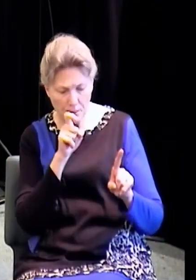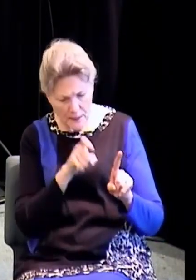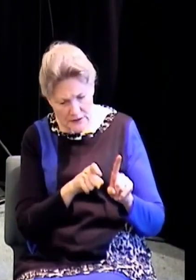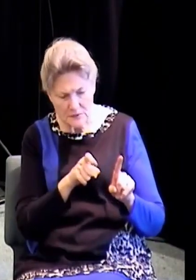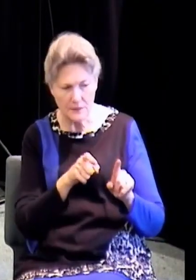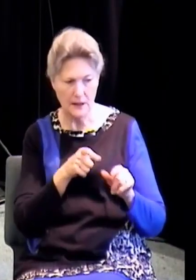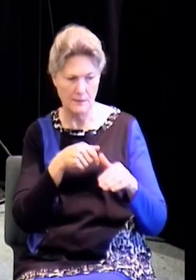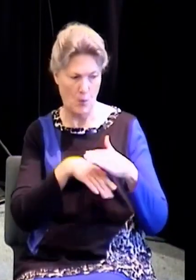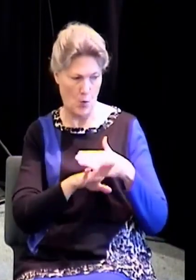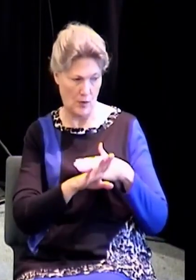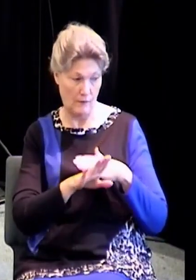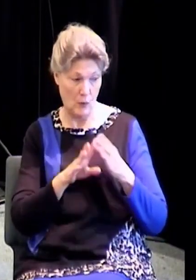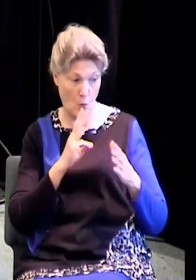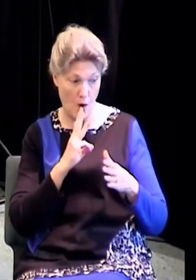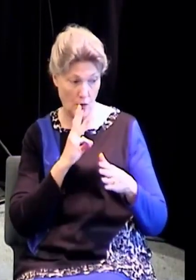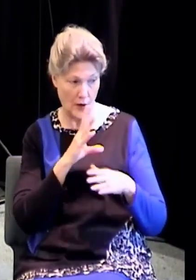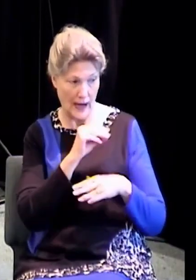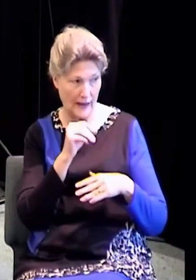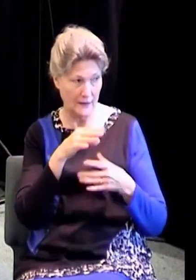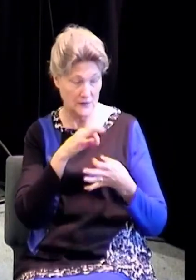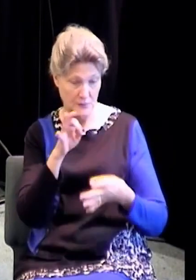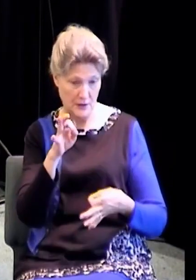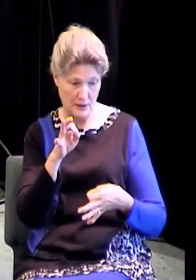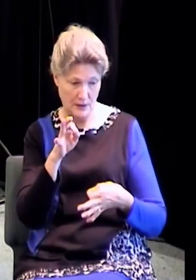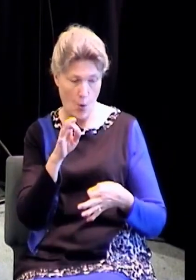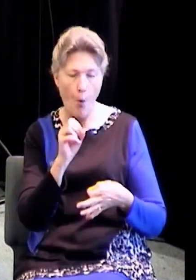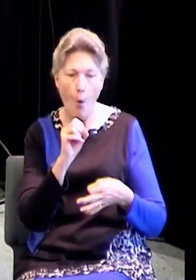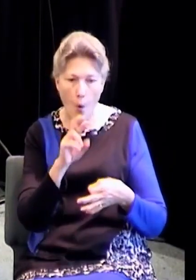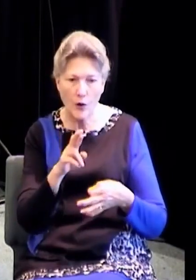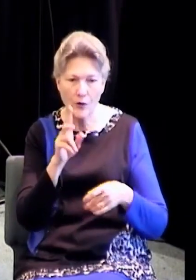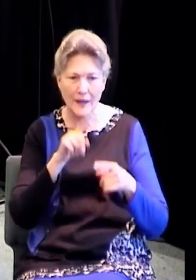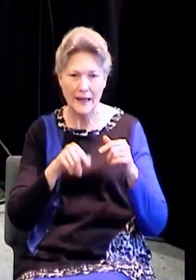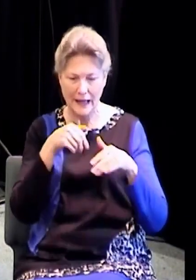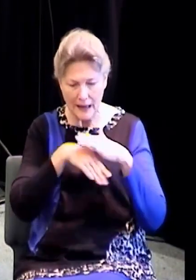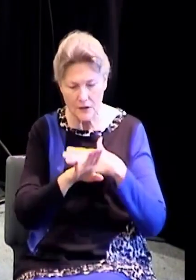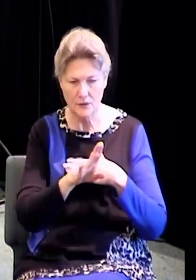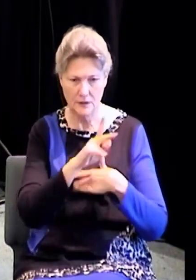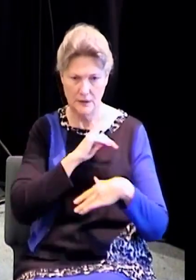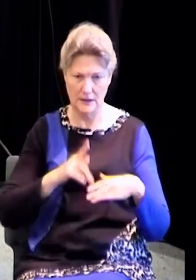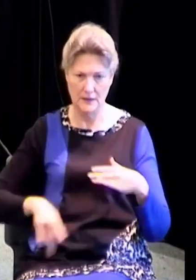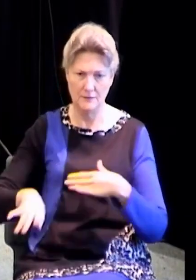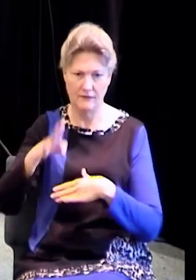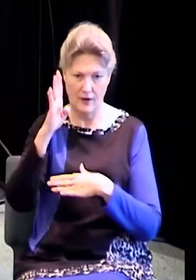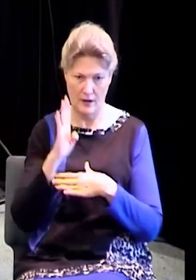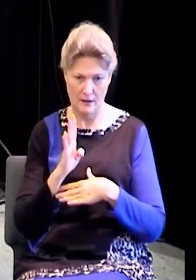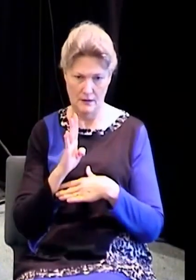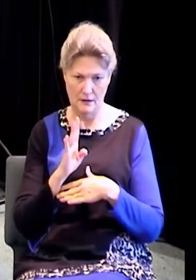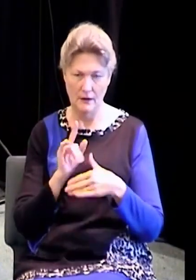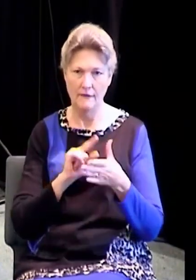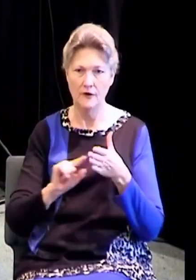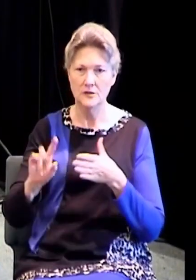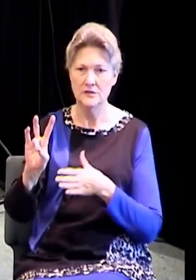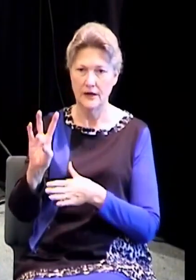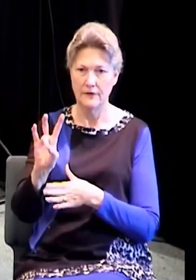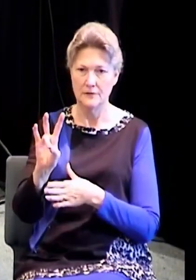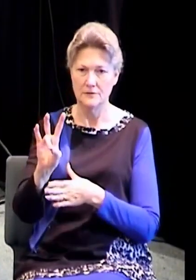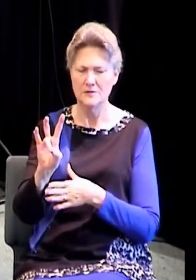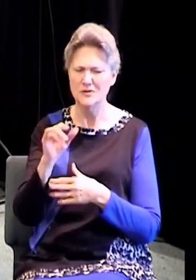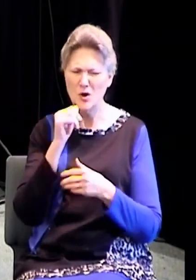and of the Spirit, he cannot enter into the kingdom of God. Verse 7. Marvel not that I say